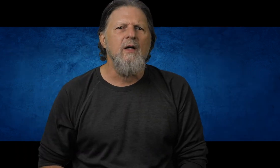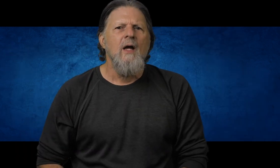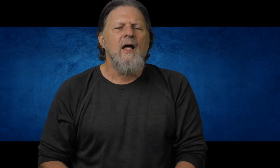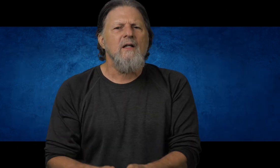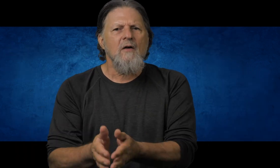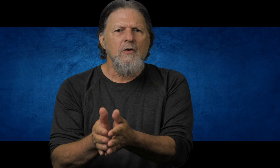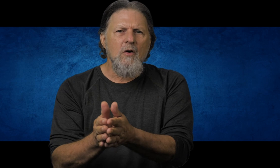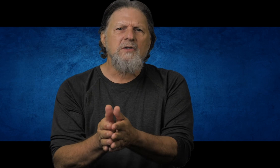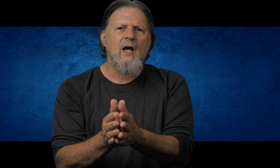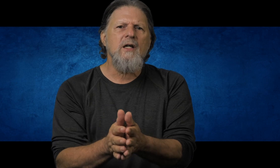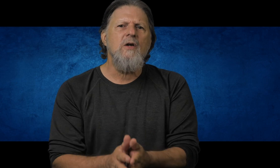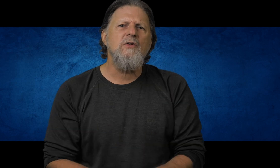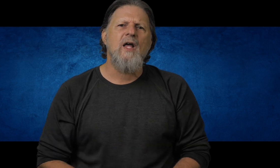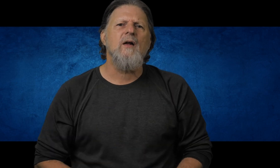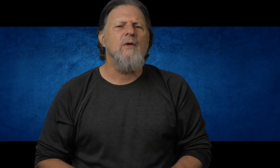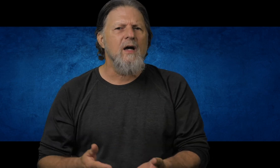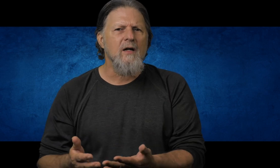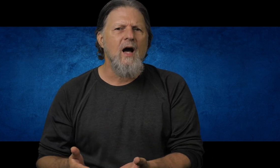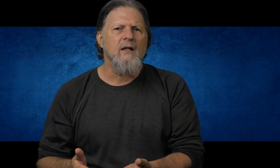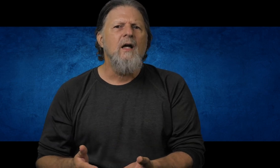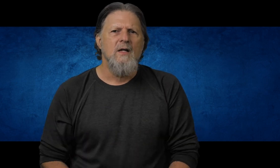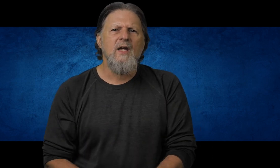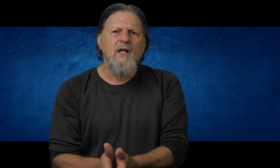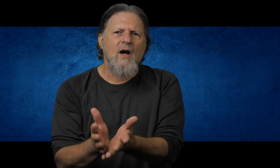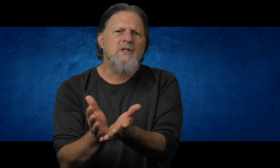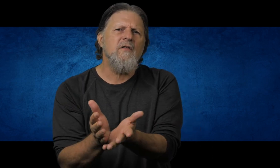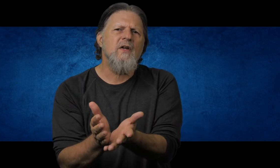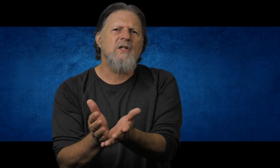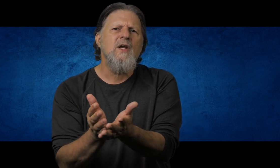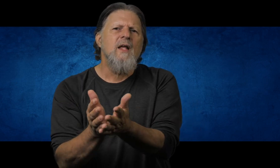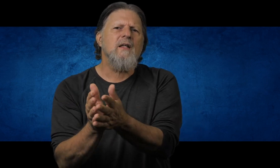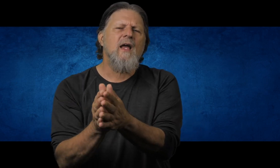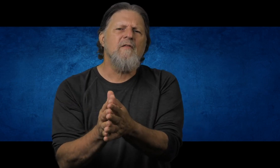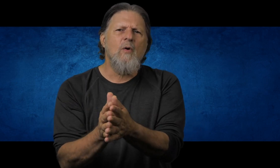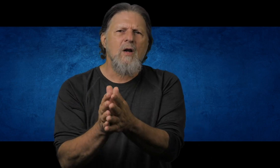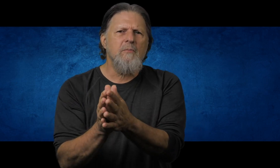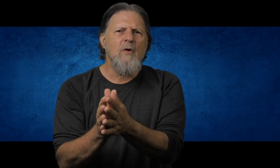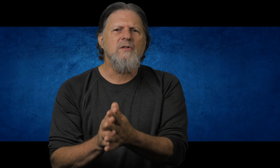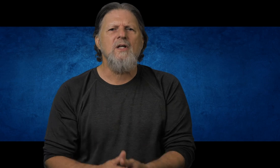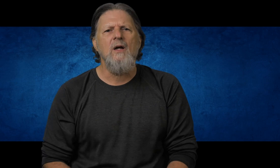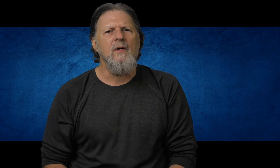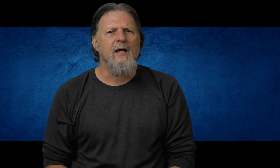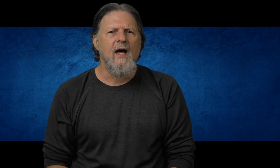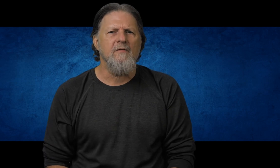we? And the devil knows how to use that when they are gone. See, he tries to convince us that they have more importance than they really have.